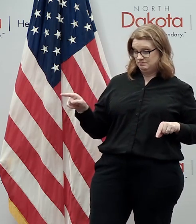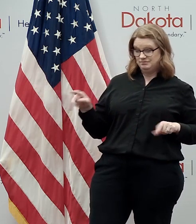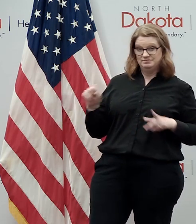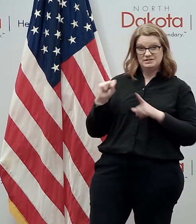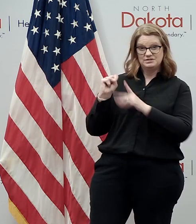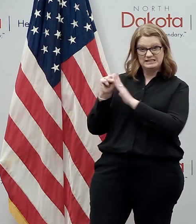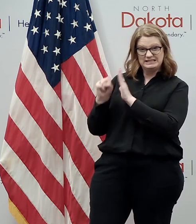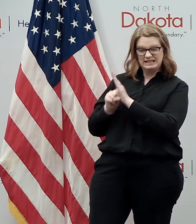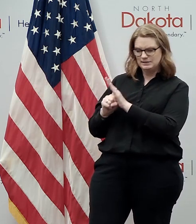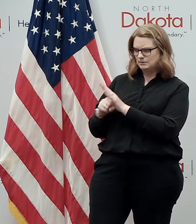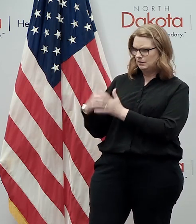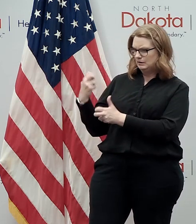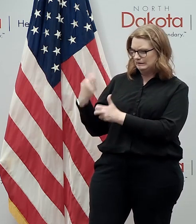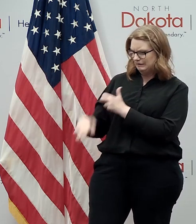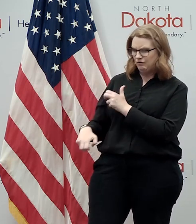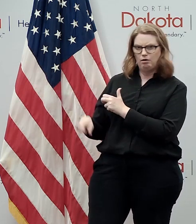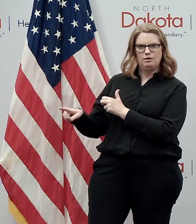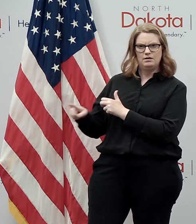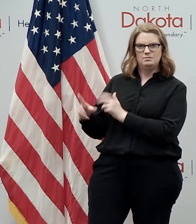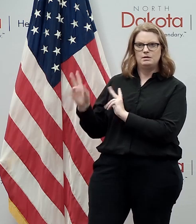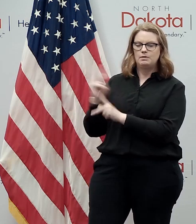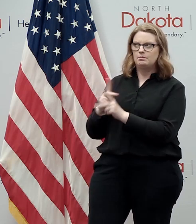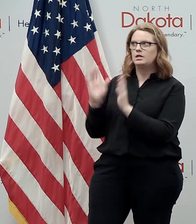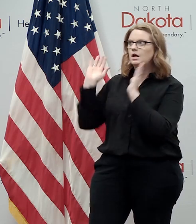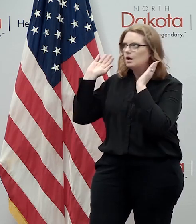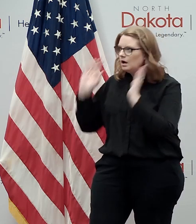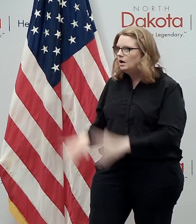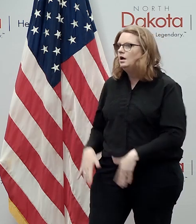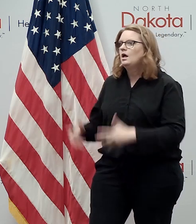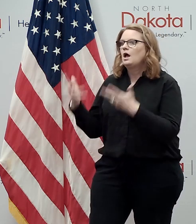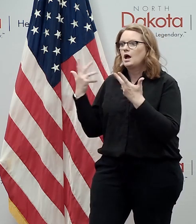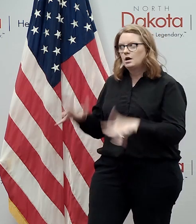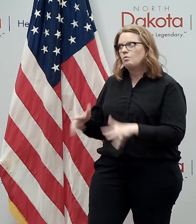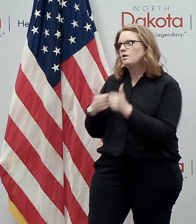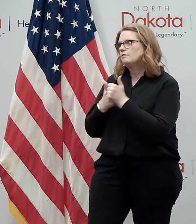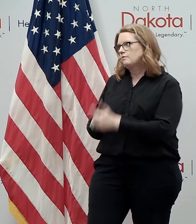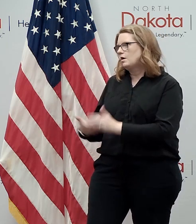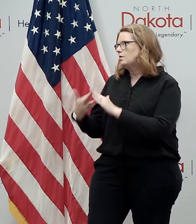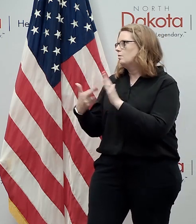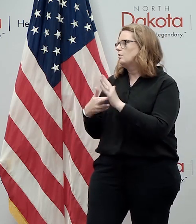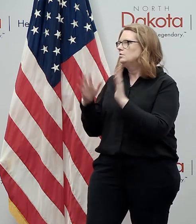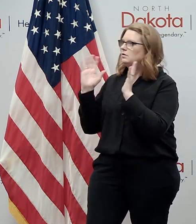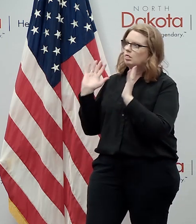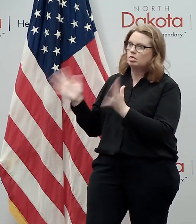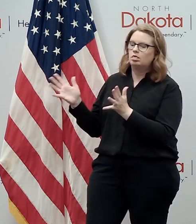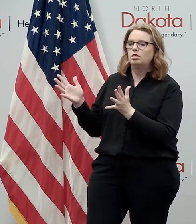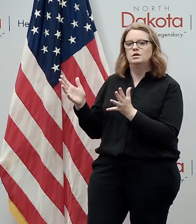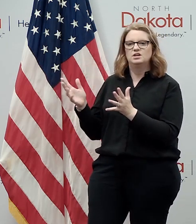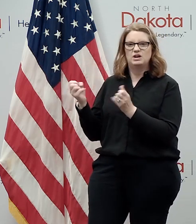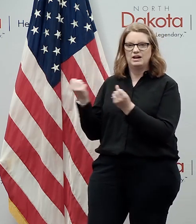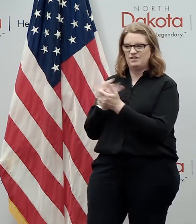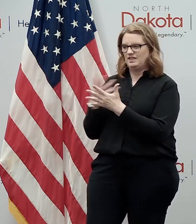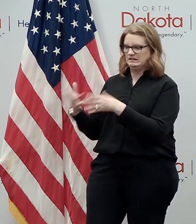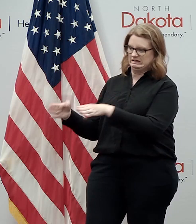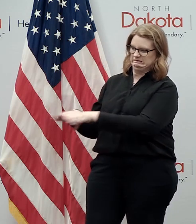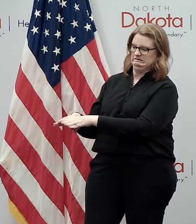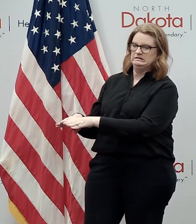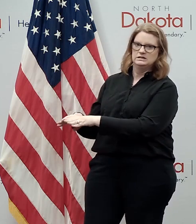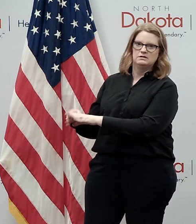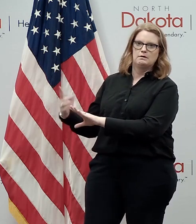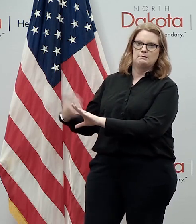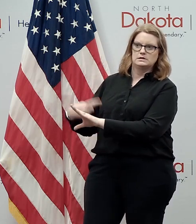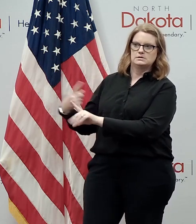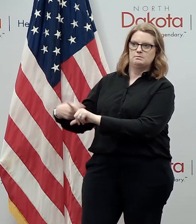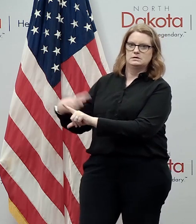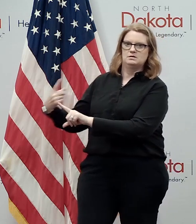be in those states to have compliance fatigue if you've got uh you know trying to hold uh everything uh locked down for for months and months